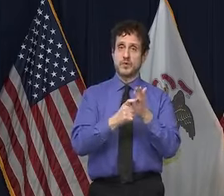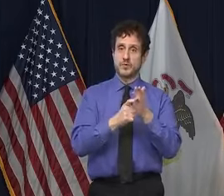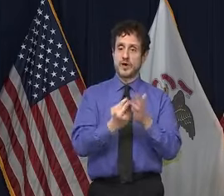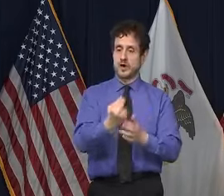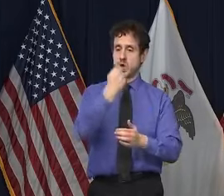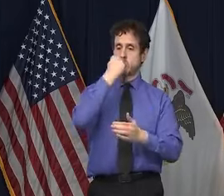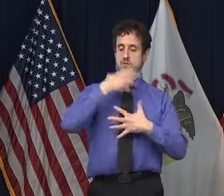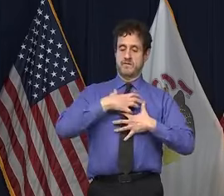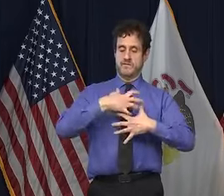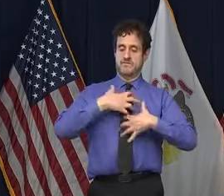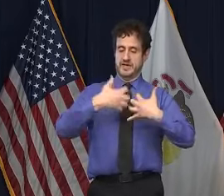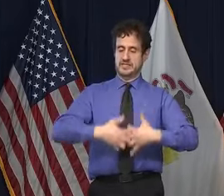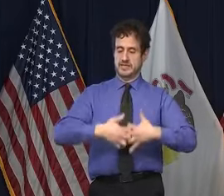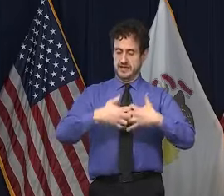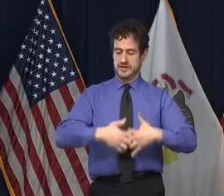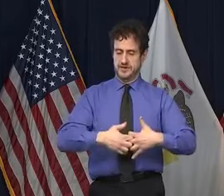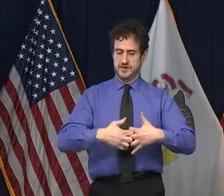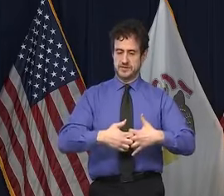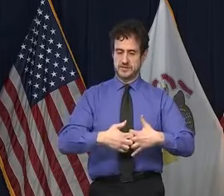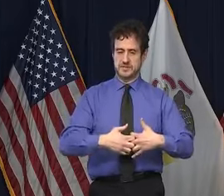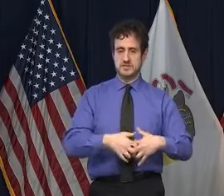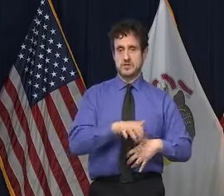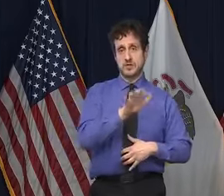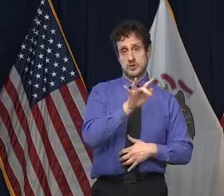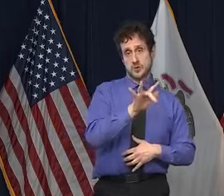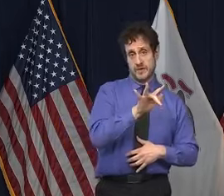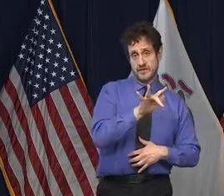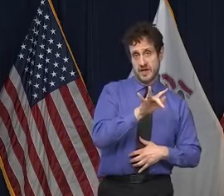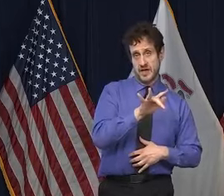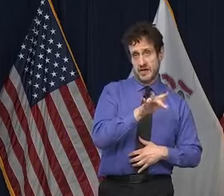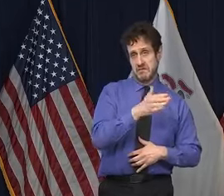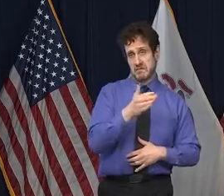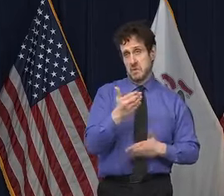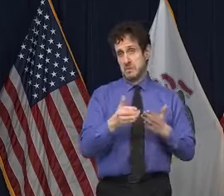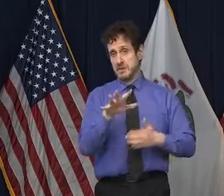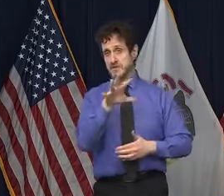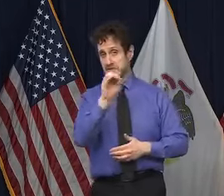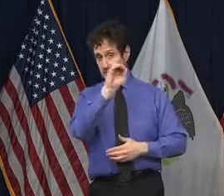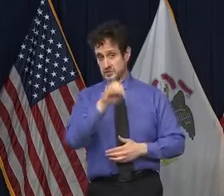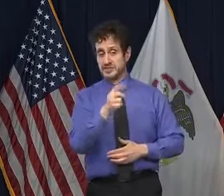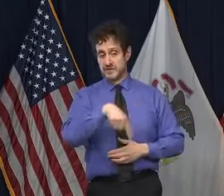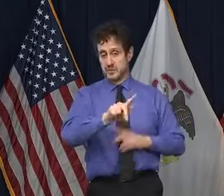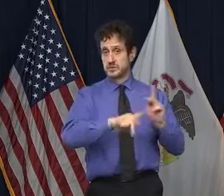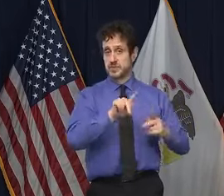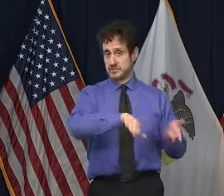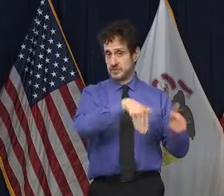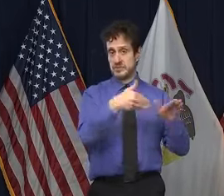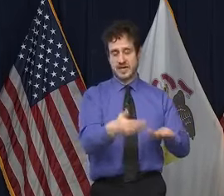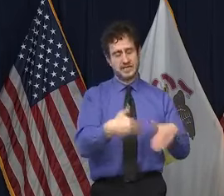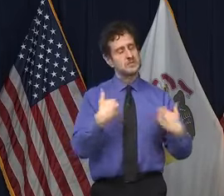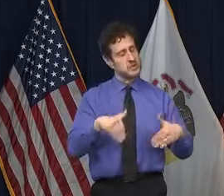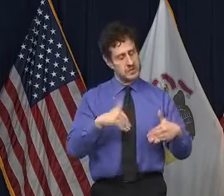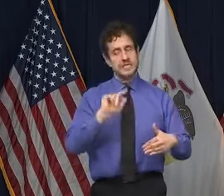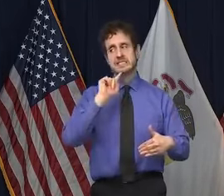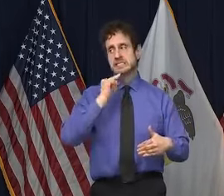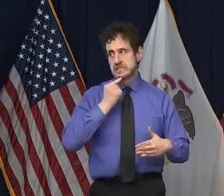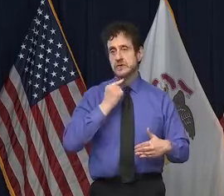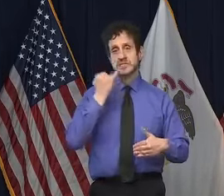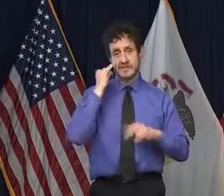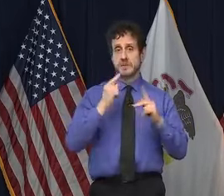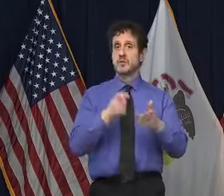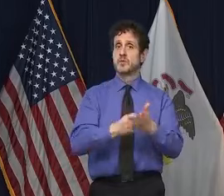from 25 up to 50% averages in terms of mortality, so significant mortality with getting on the vents.